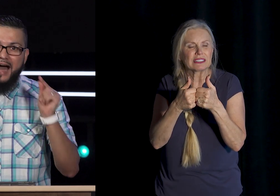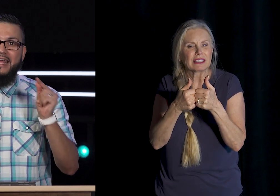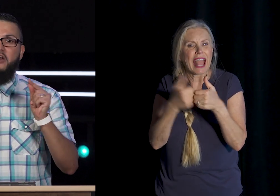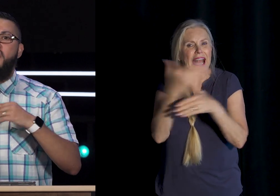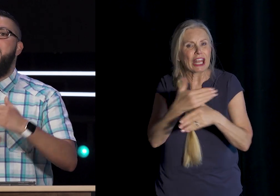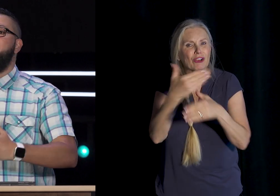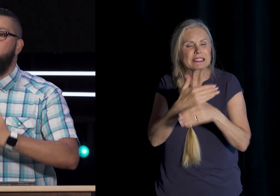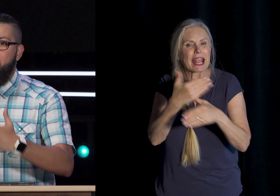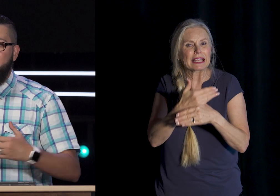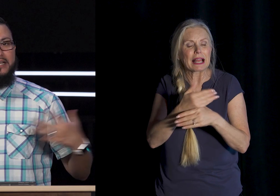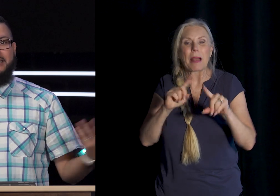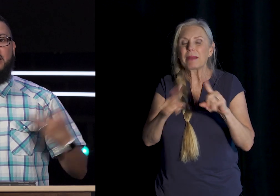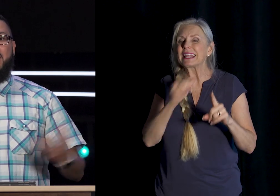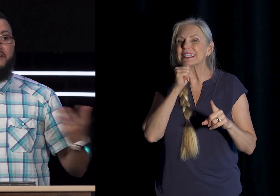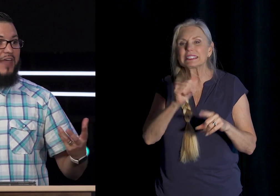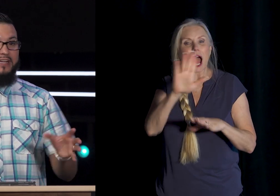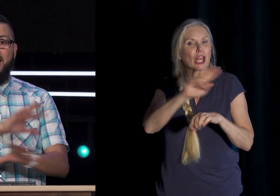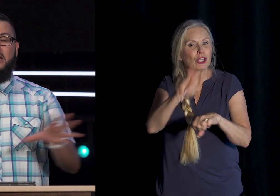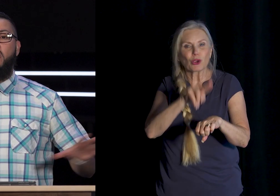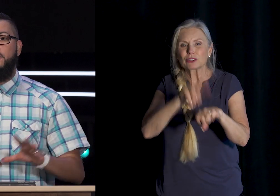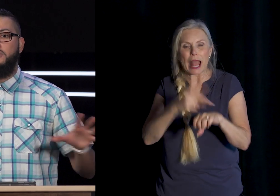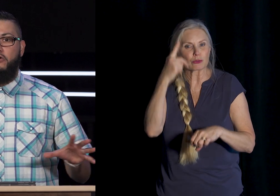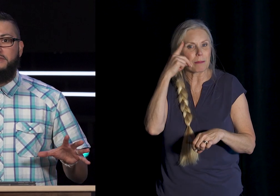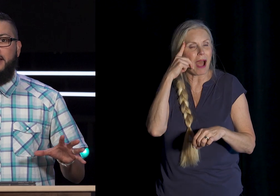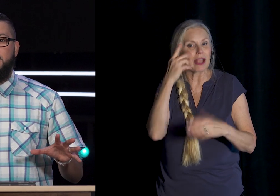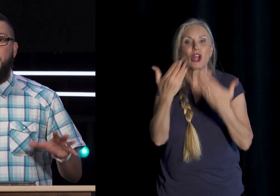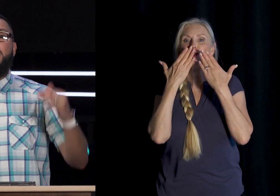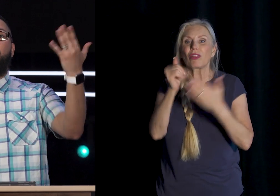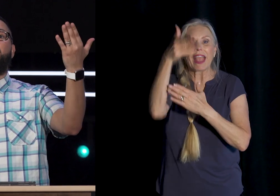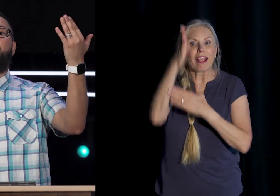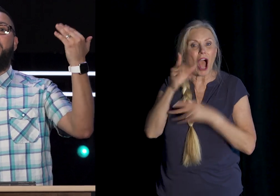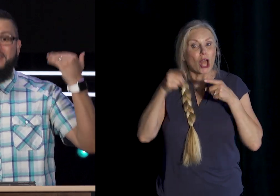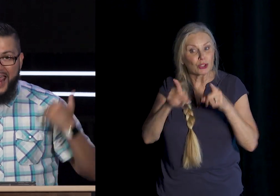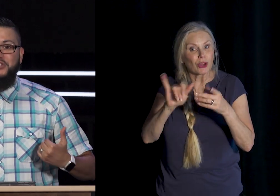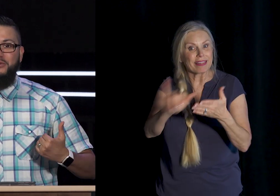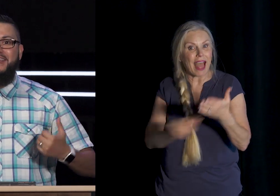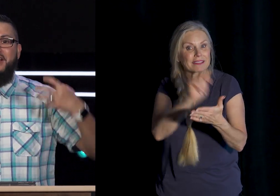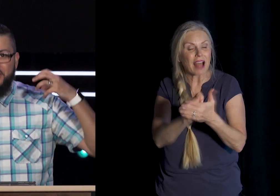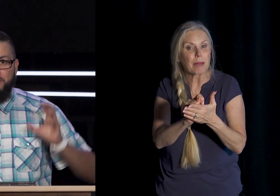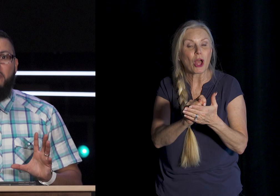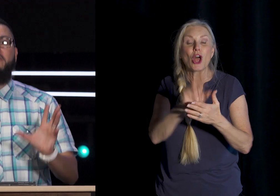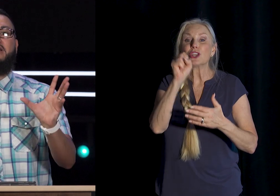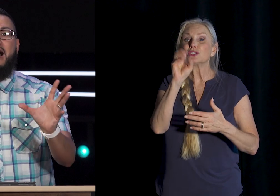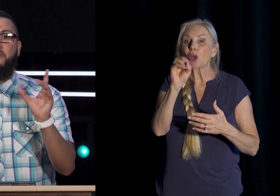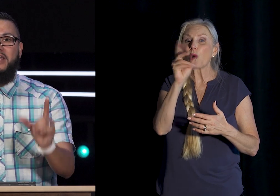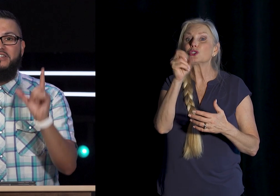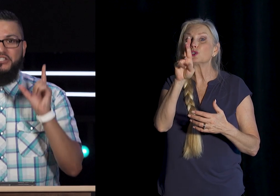When Your Natural Mindset To Give God Thanks In All Of Those Circumstances So Supernaturally The Spirit Of God Will Give Us The